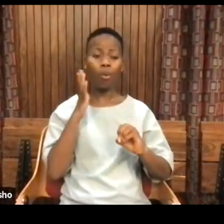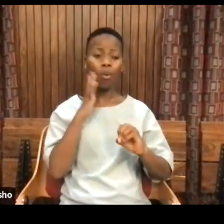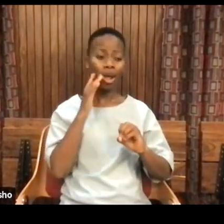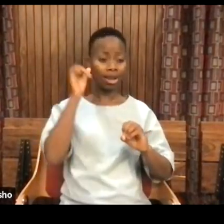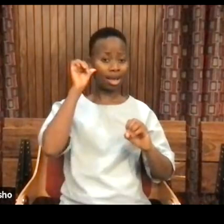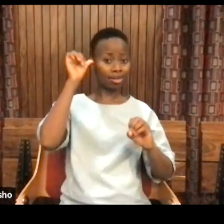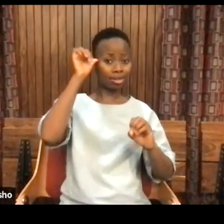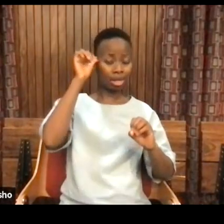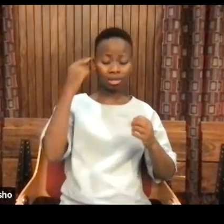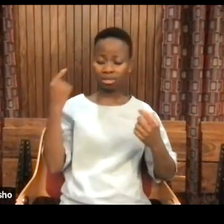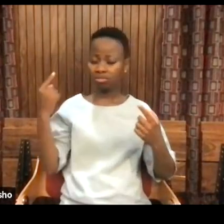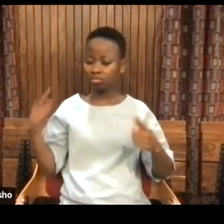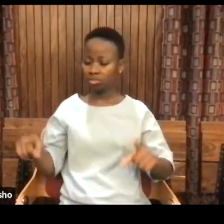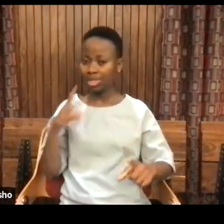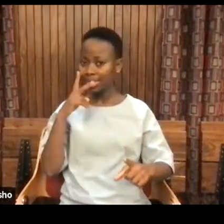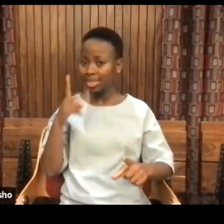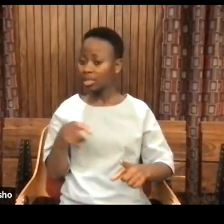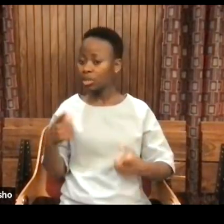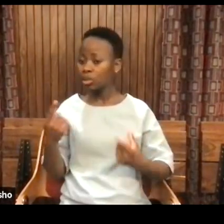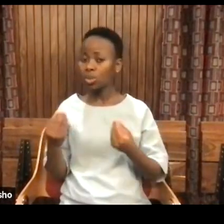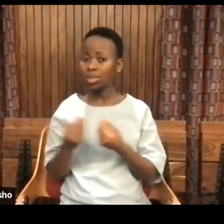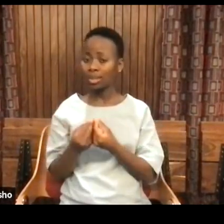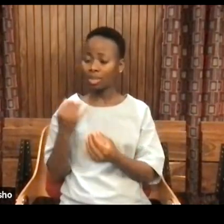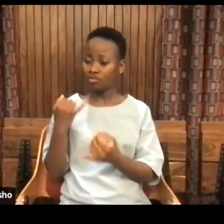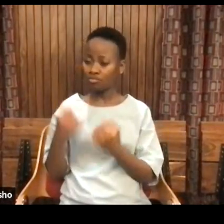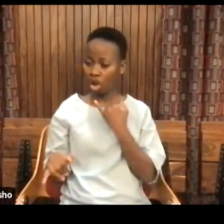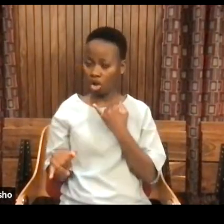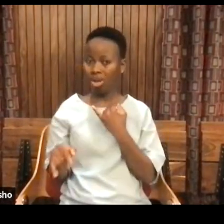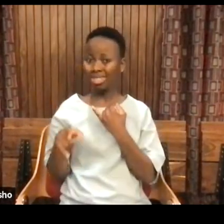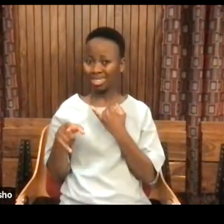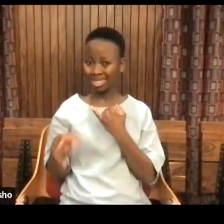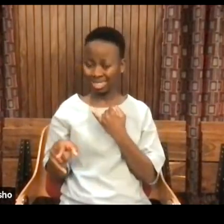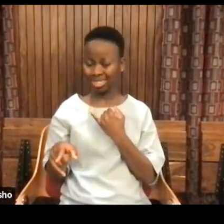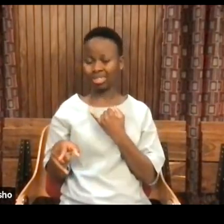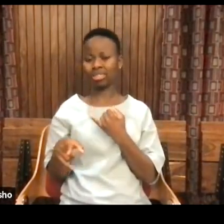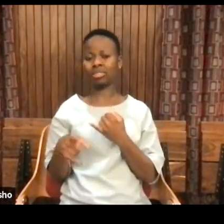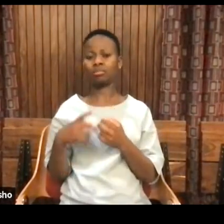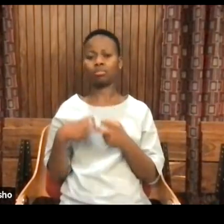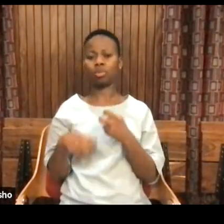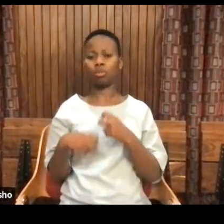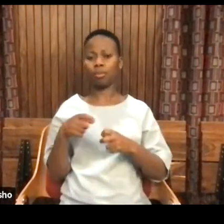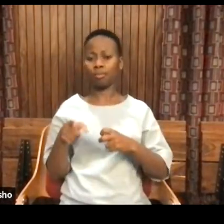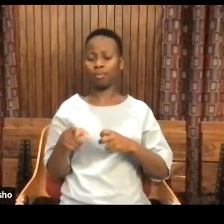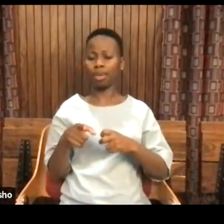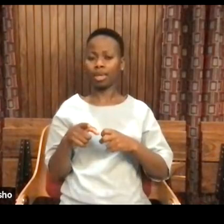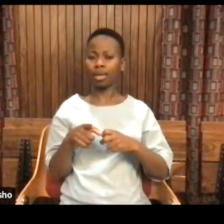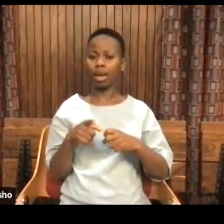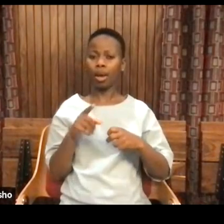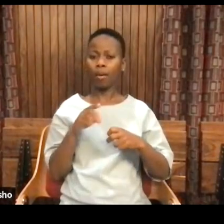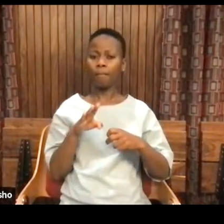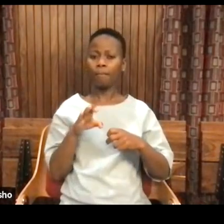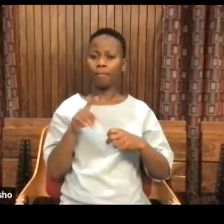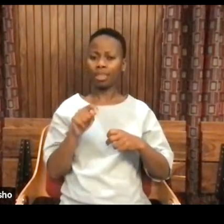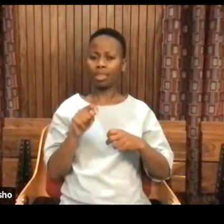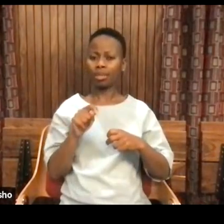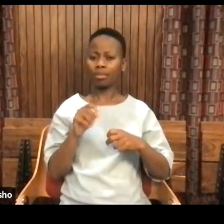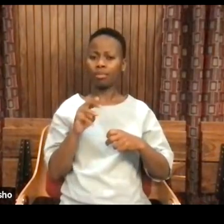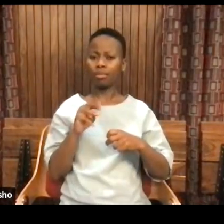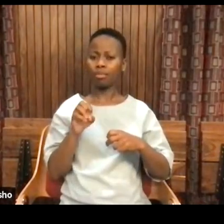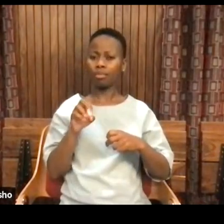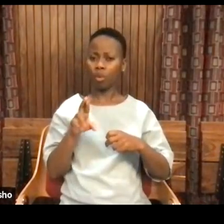us we're doing something wrong. And that's what we call the big moral life. But then something else happens.